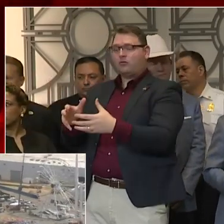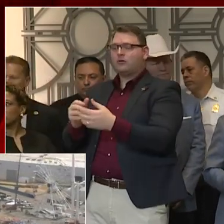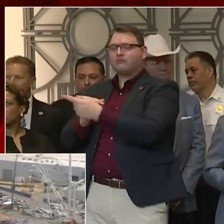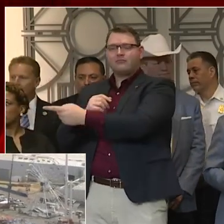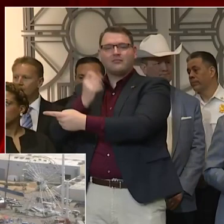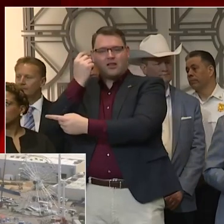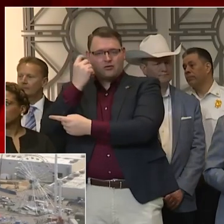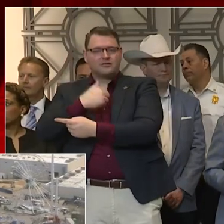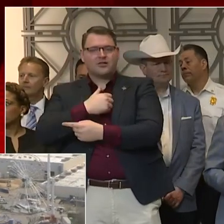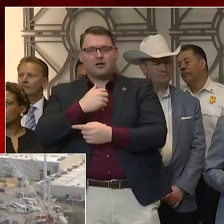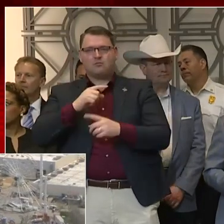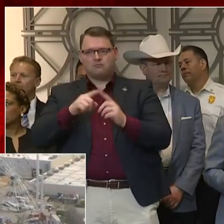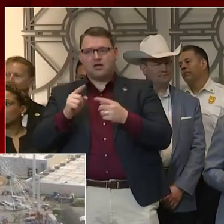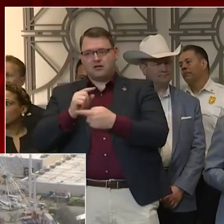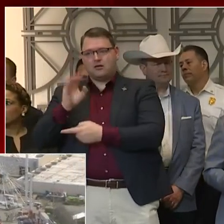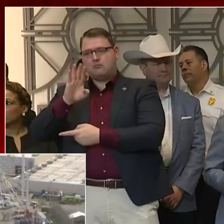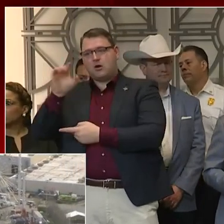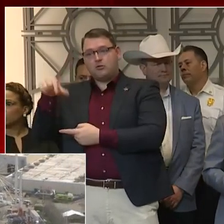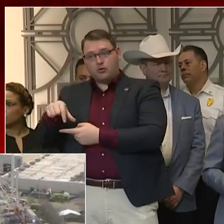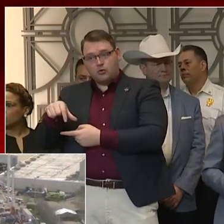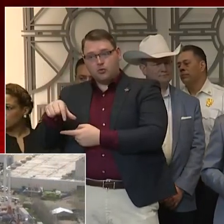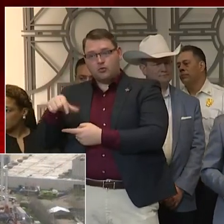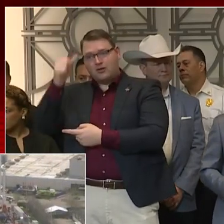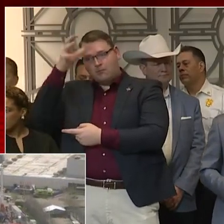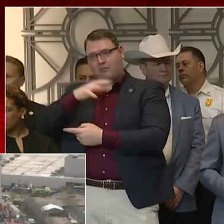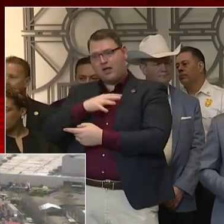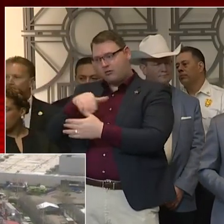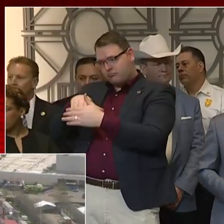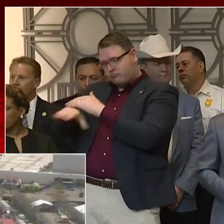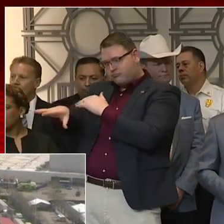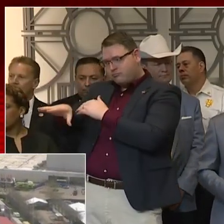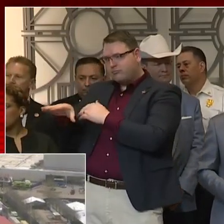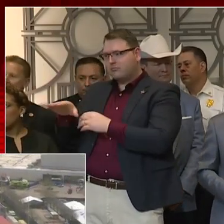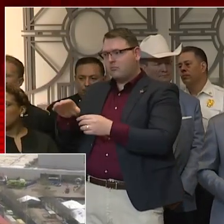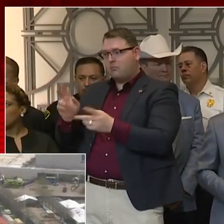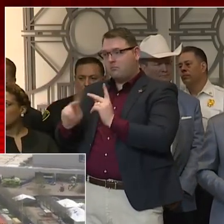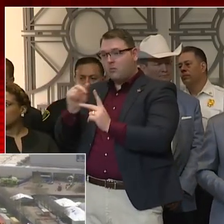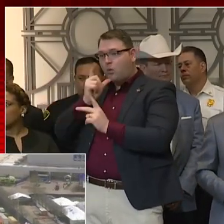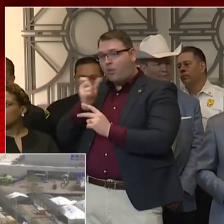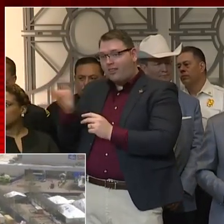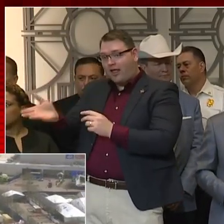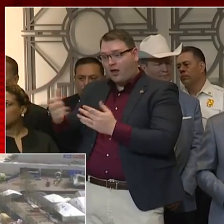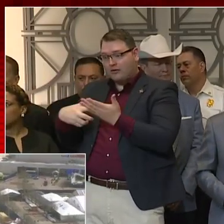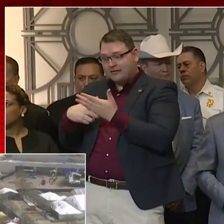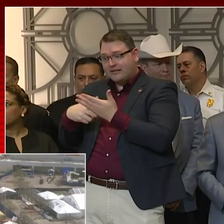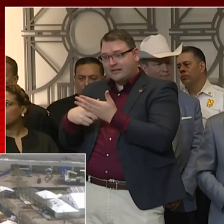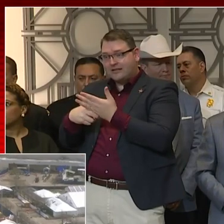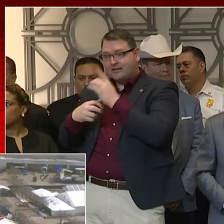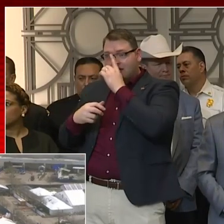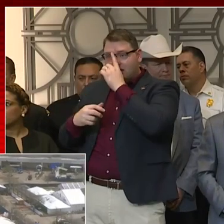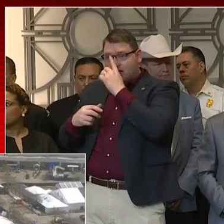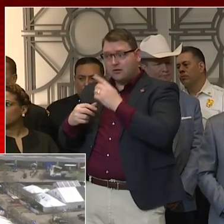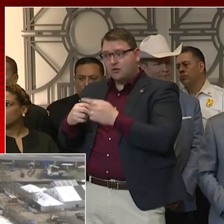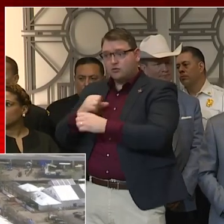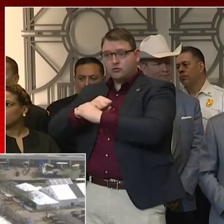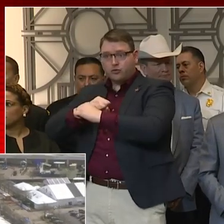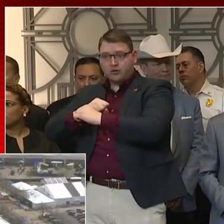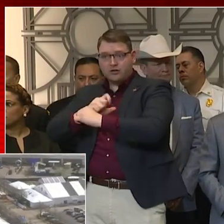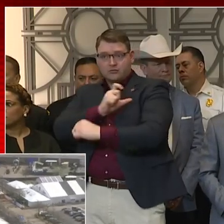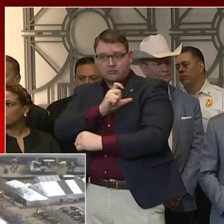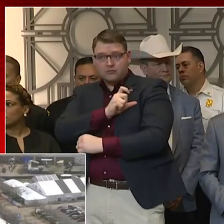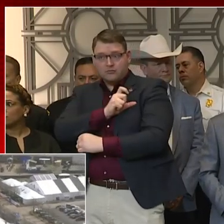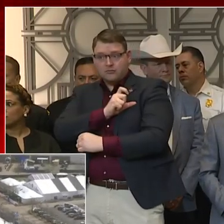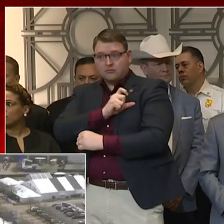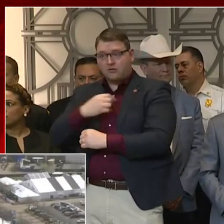rodeo, at a specific barbecue tent, or at a specific incident, when those people who attended the ticket for those tents, who were security, who were